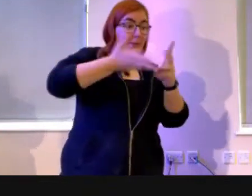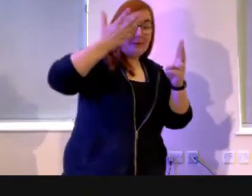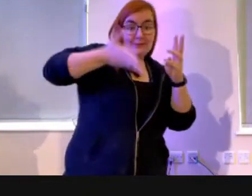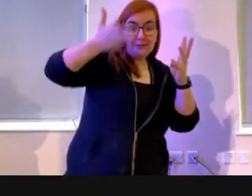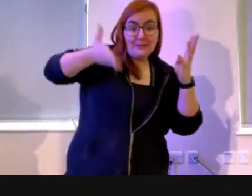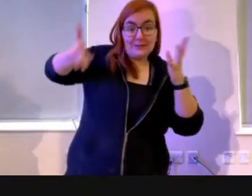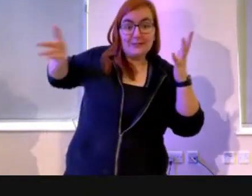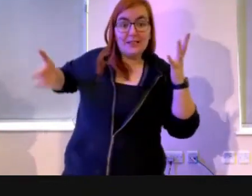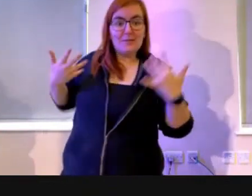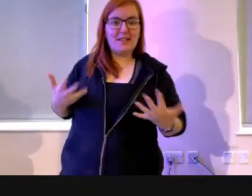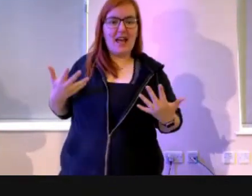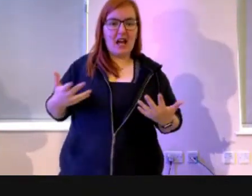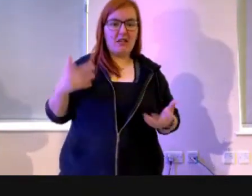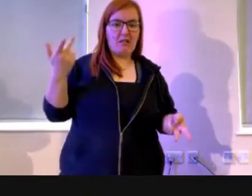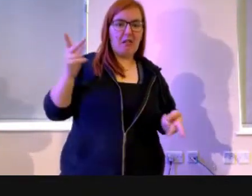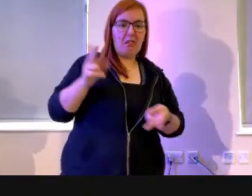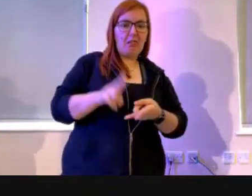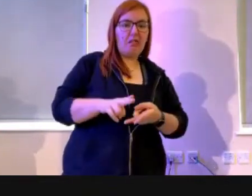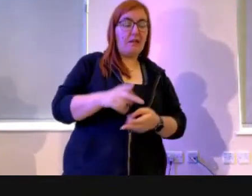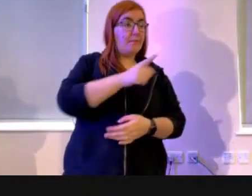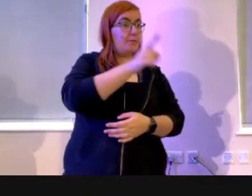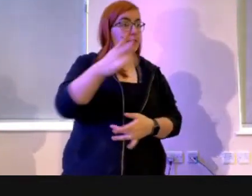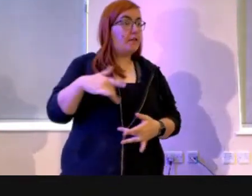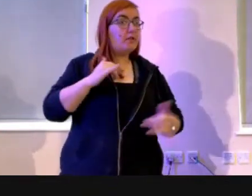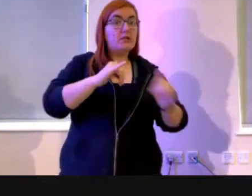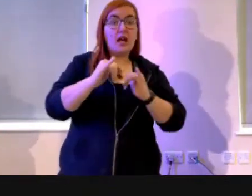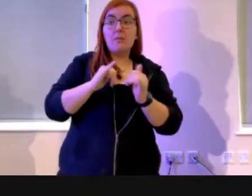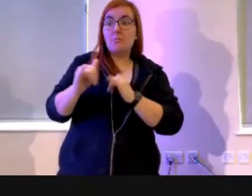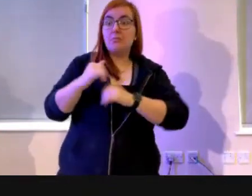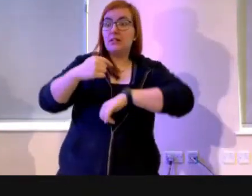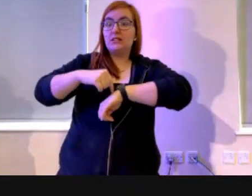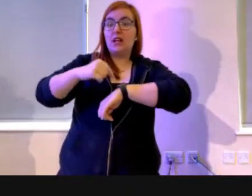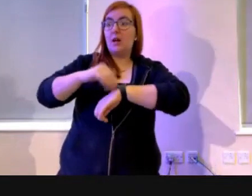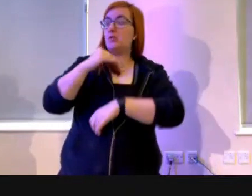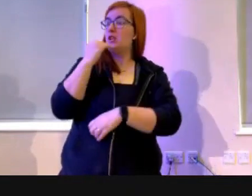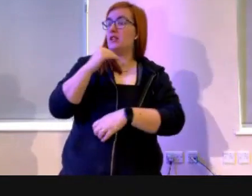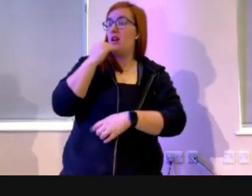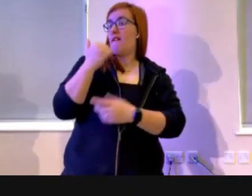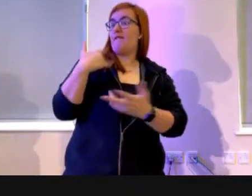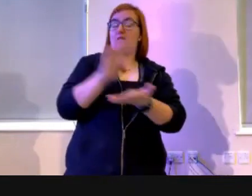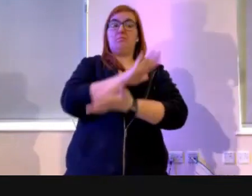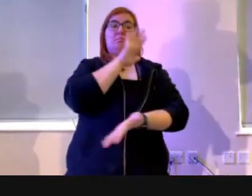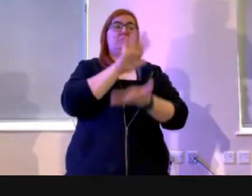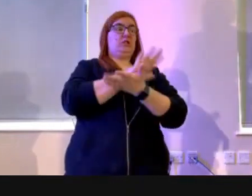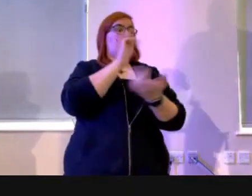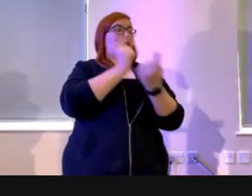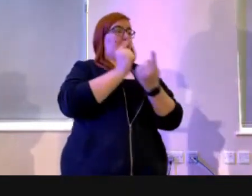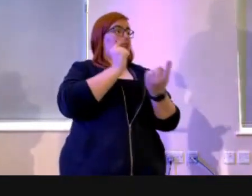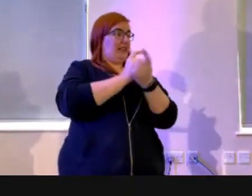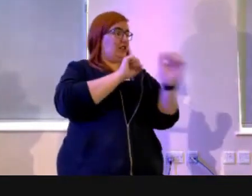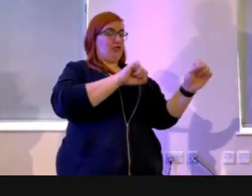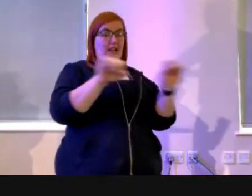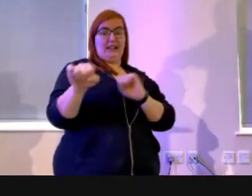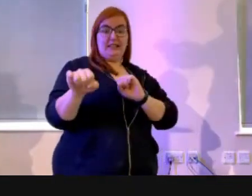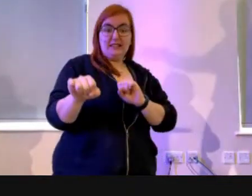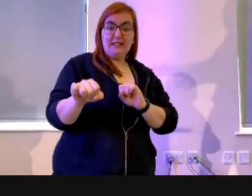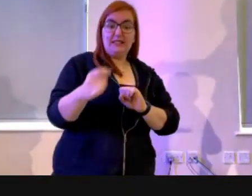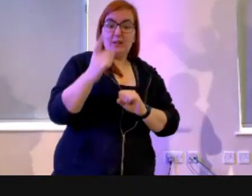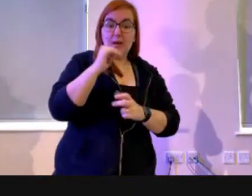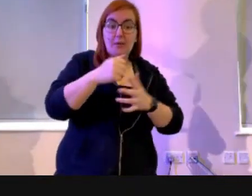anymore. Anyone feel like that? They just haven't got time for the things that maybe they used to be interested in? Or maybe you've got a whole list of things that you